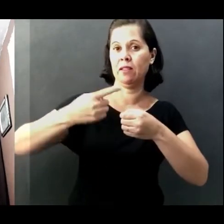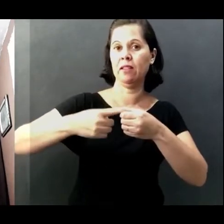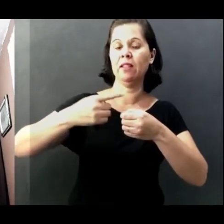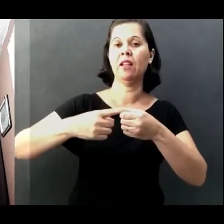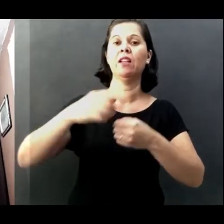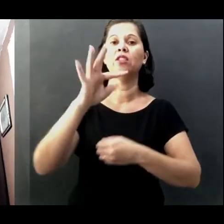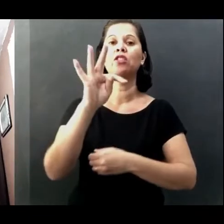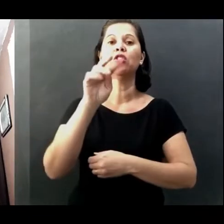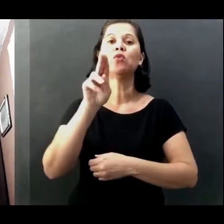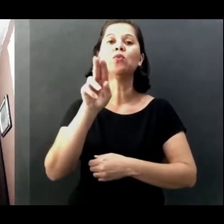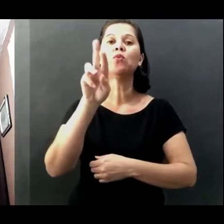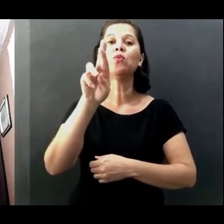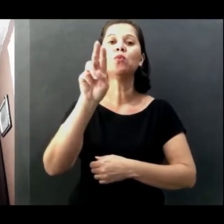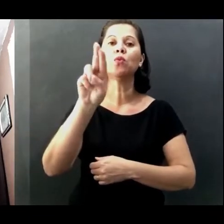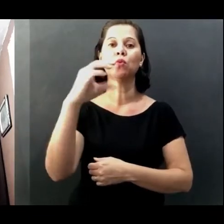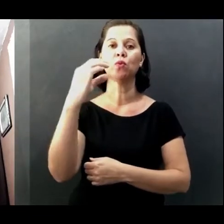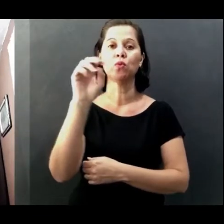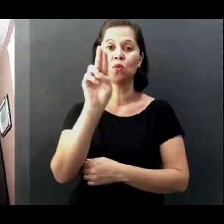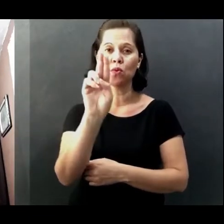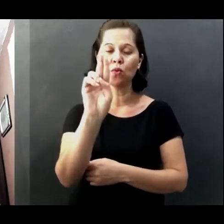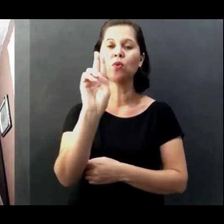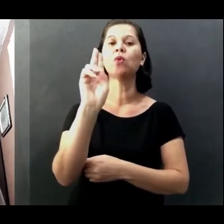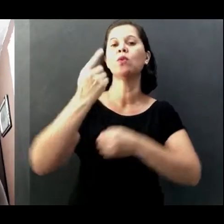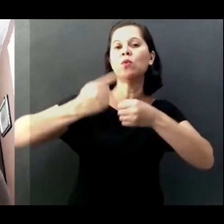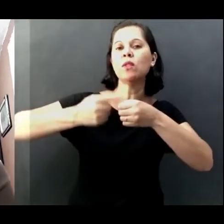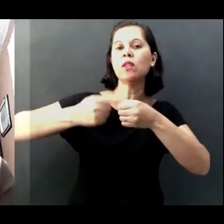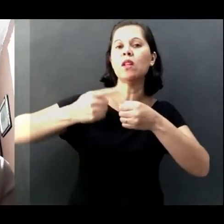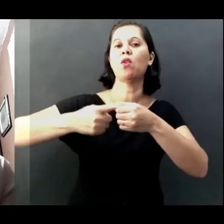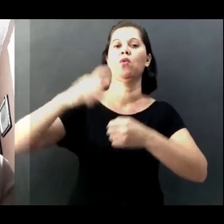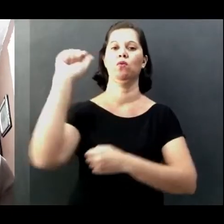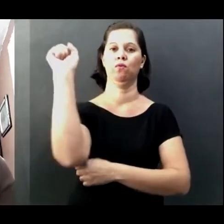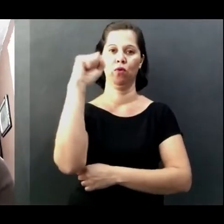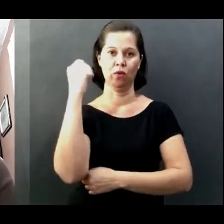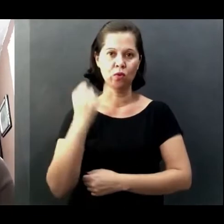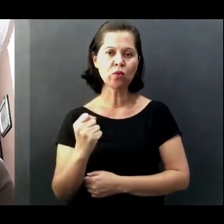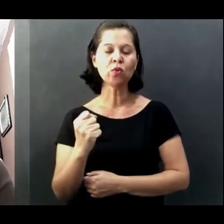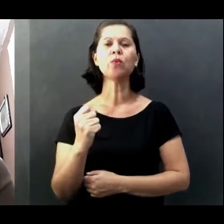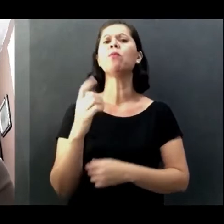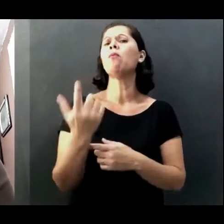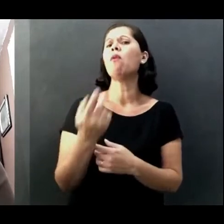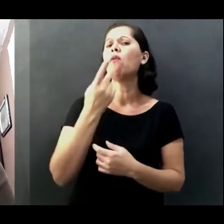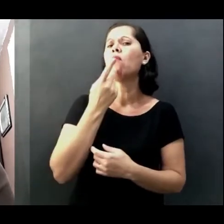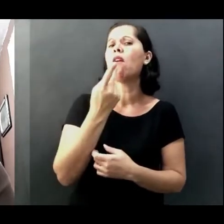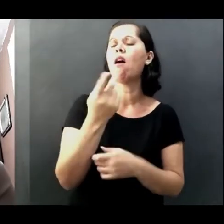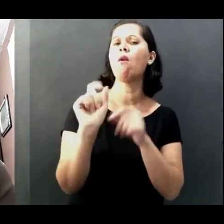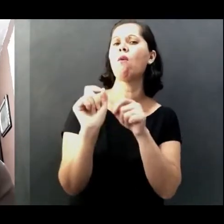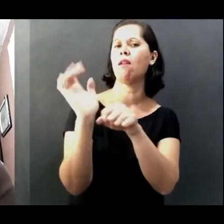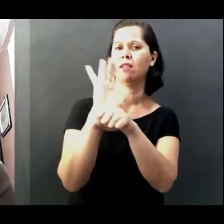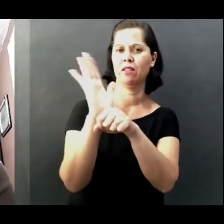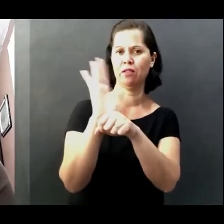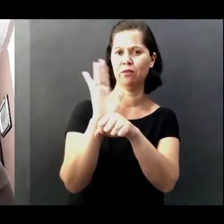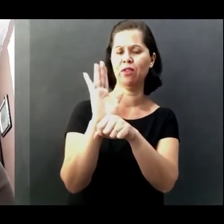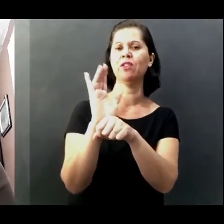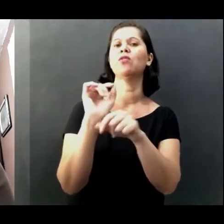Through this video, I want to tell you a little bit of what this quarantine has been to me. Well,